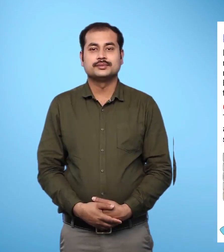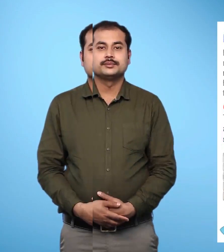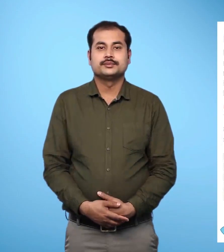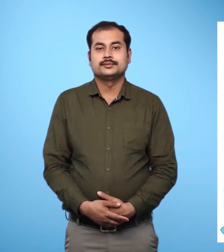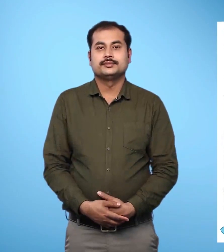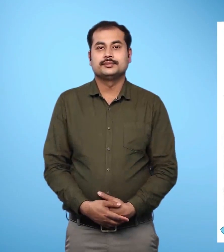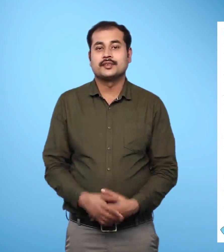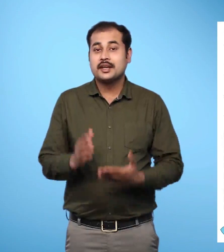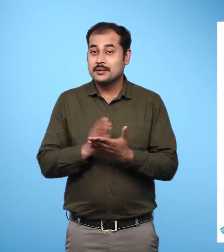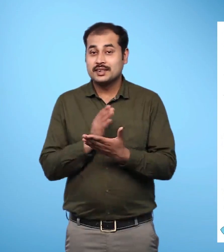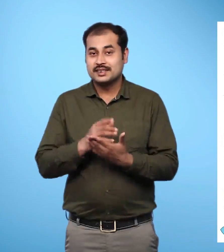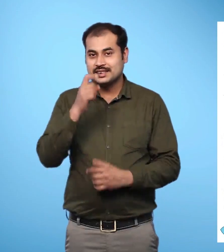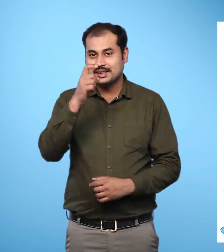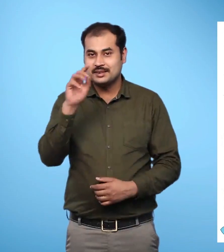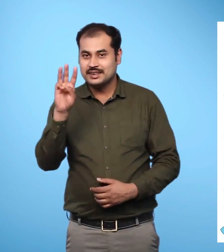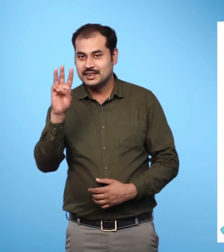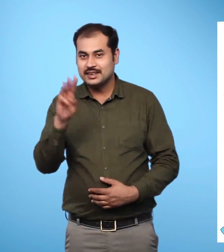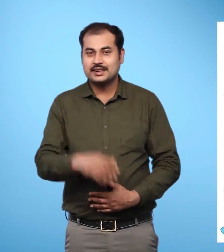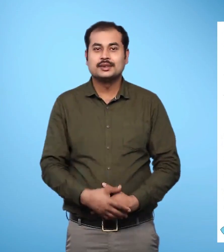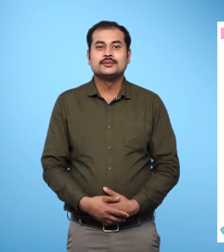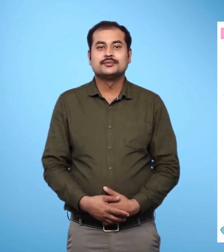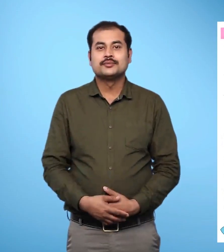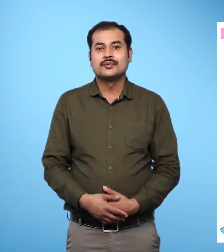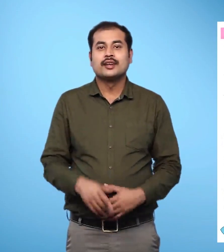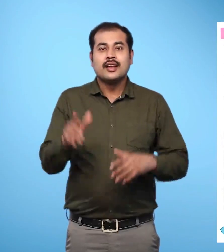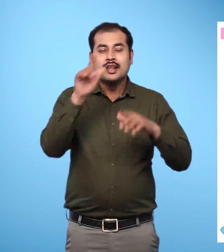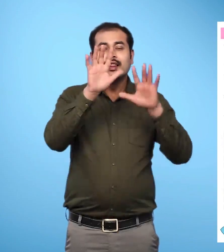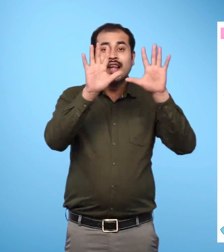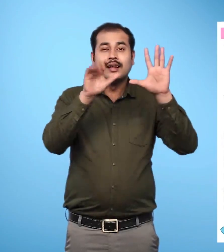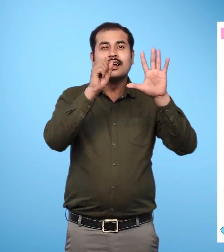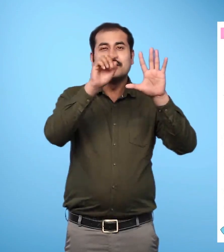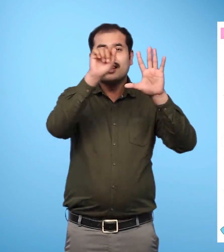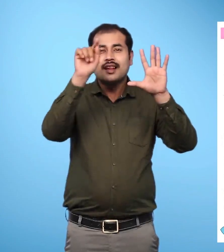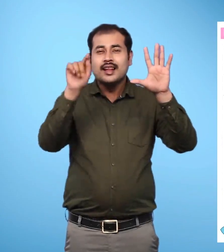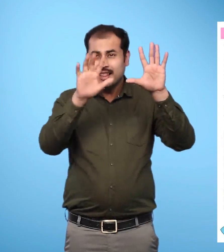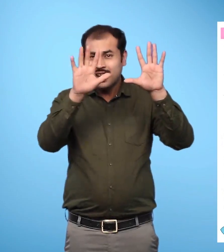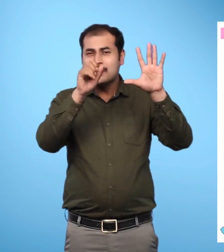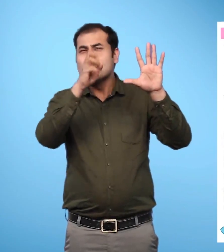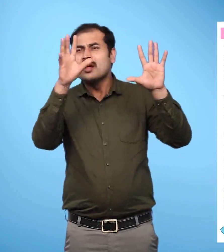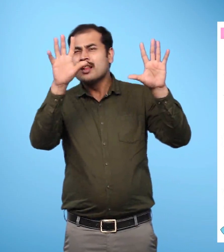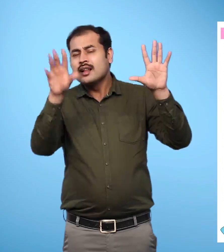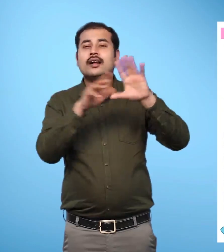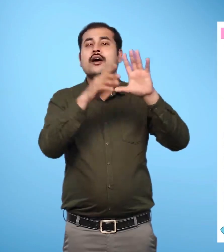Question 73 Make a group of 10 and write numbers.